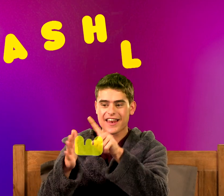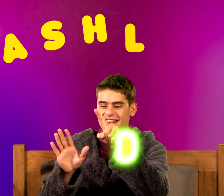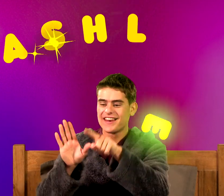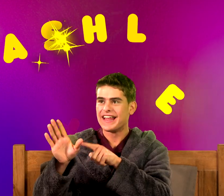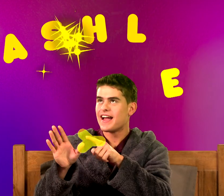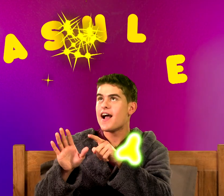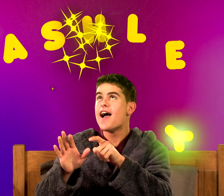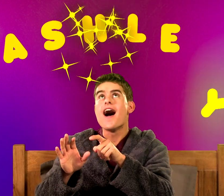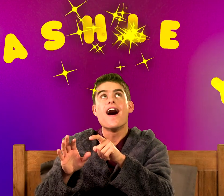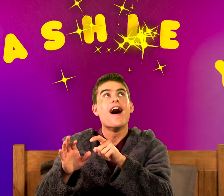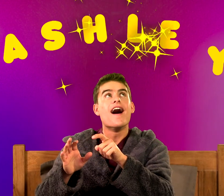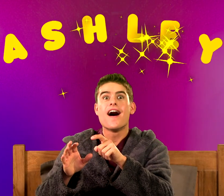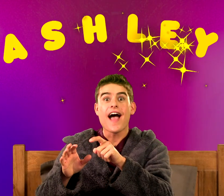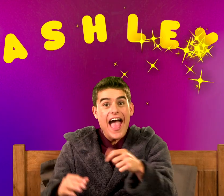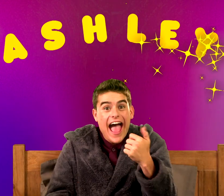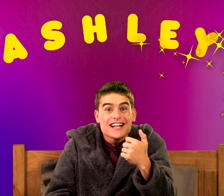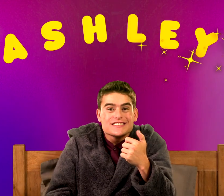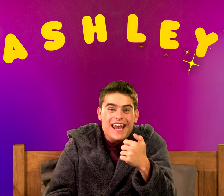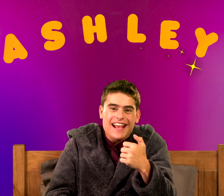-Y. Ashley!